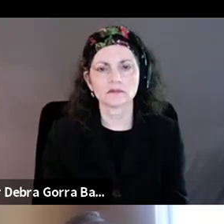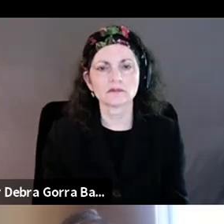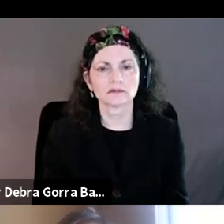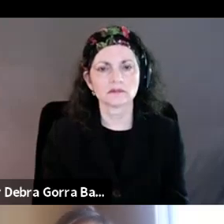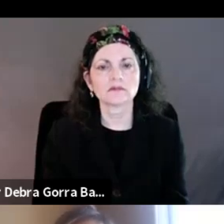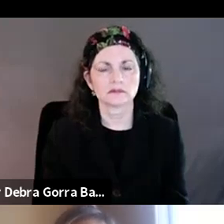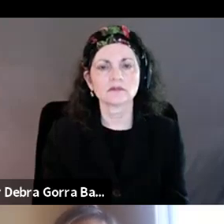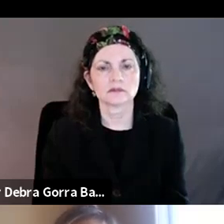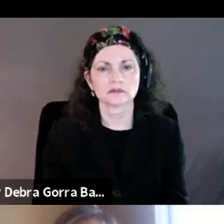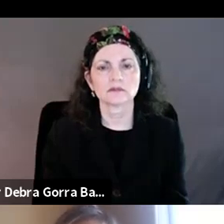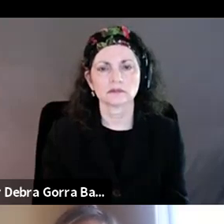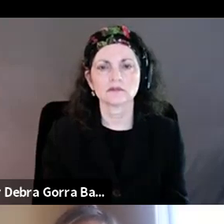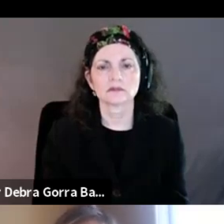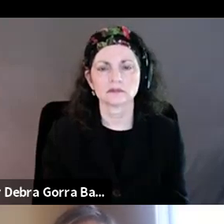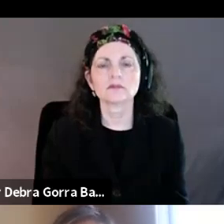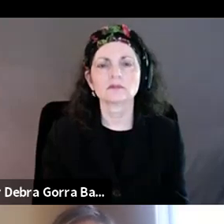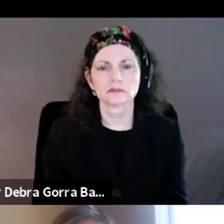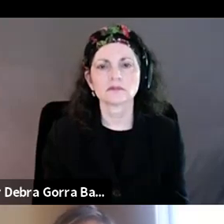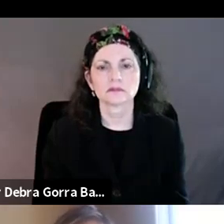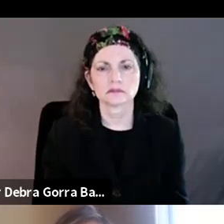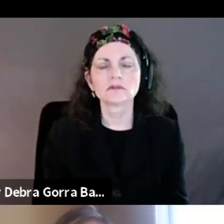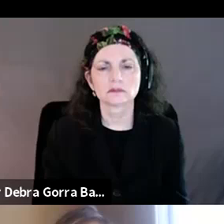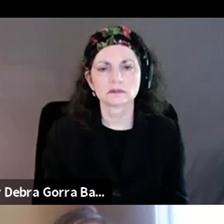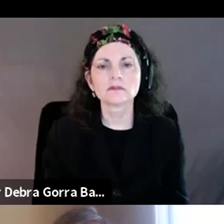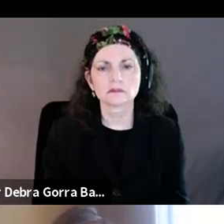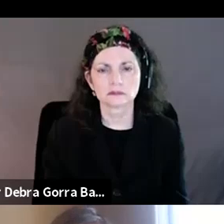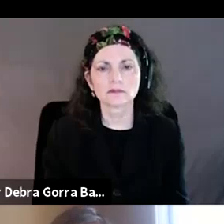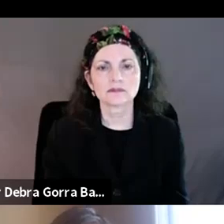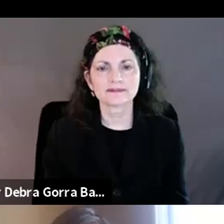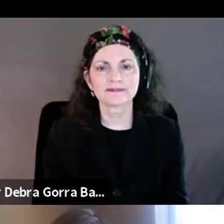equity, and inclusion at BBDO LA and New York. So